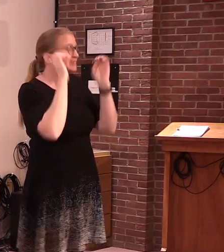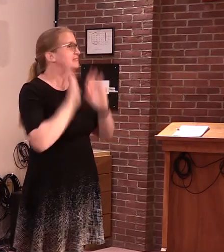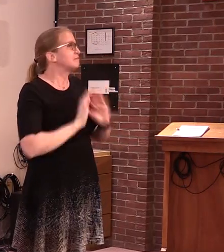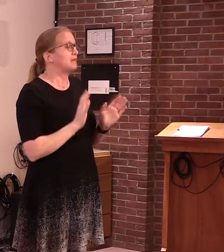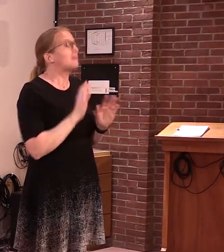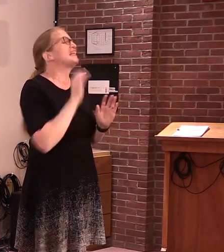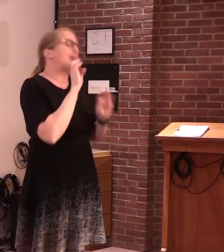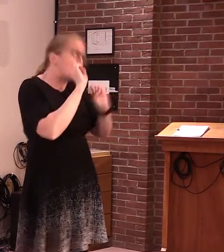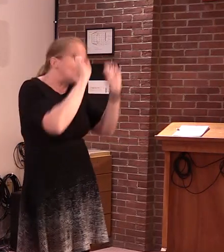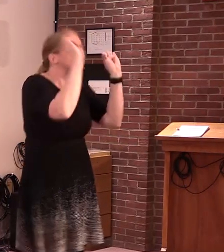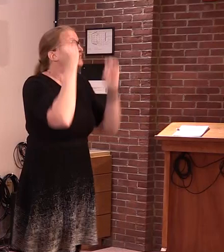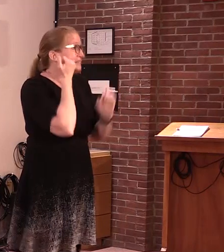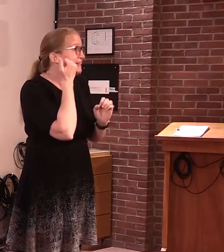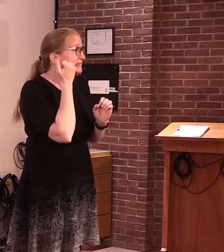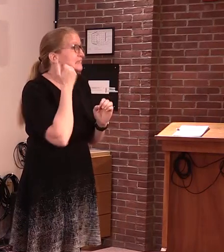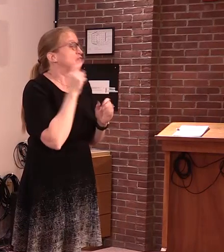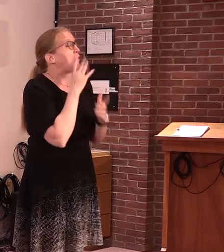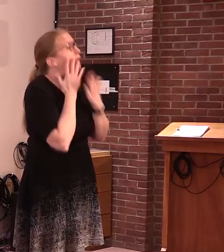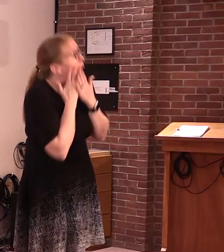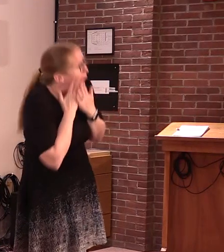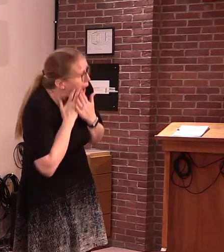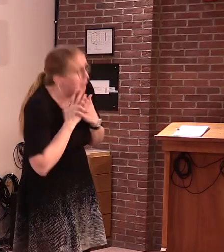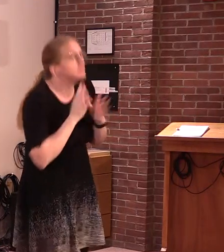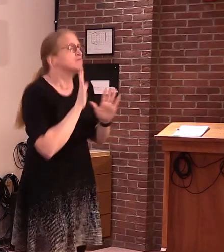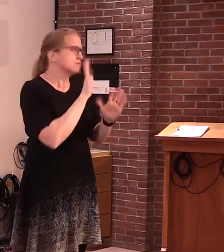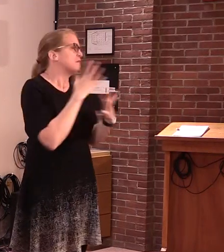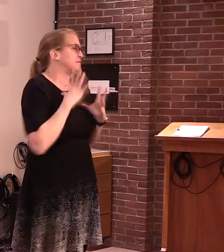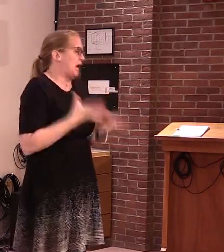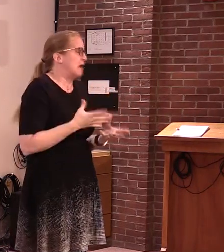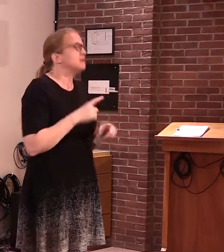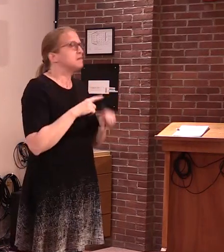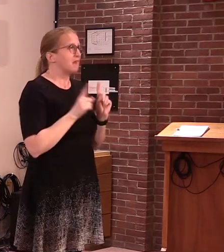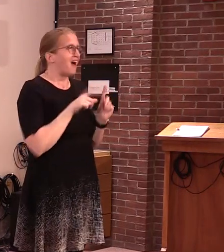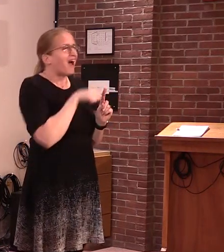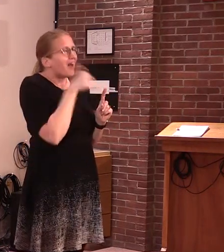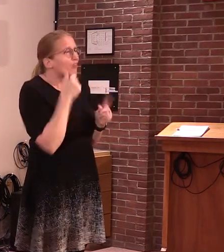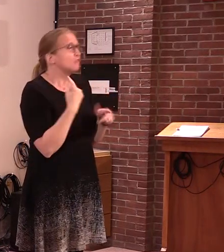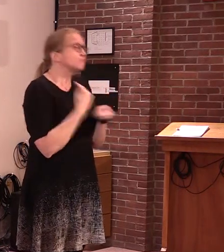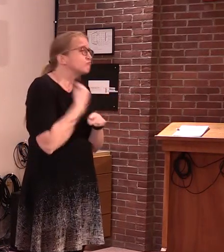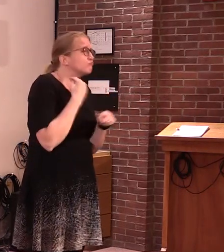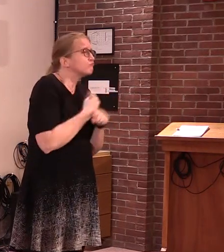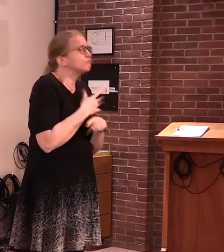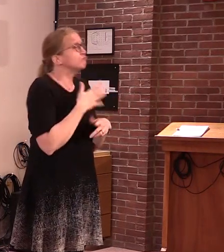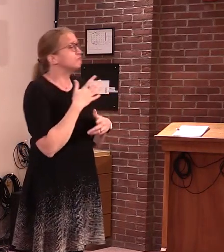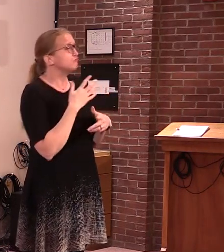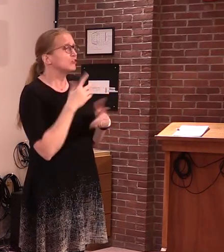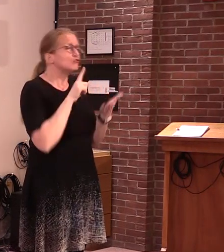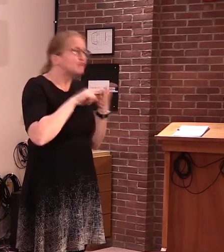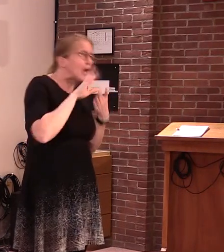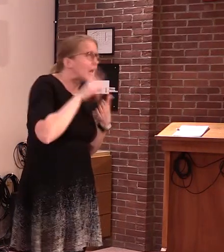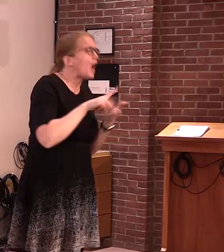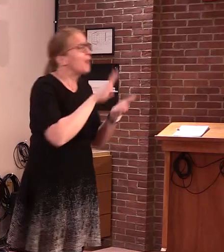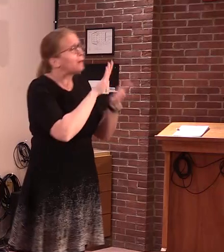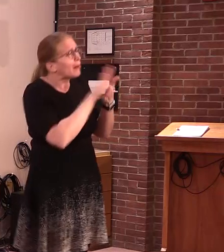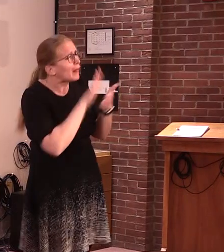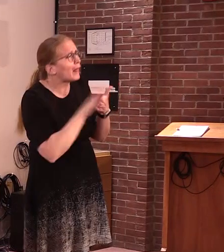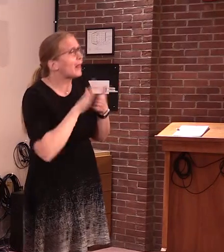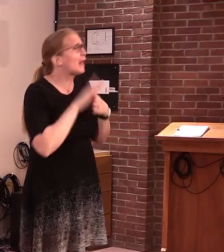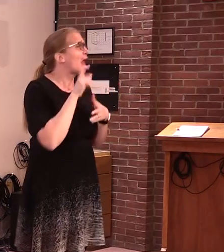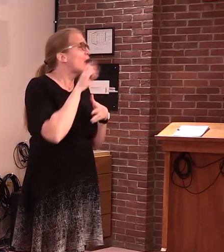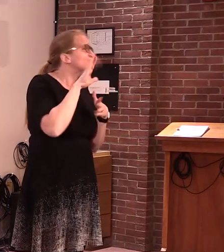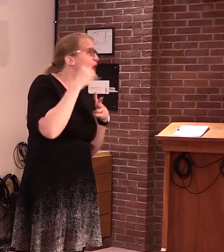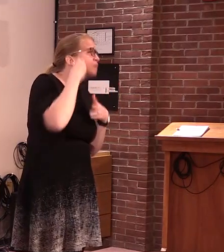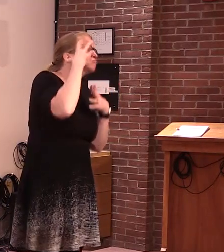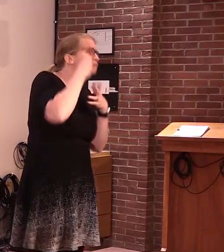dental care. Although the Governor's order to postpone routine or non-urgent dental care currently